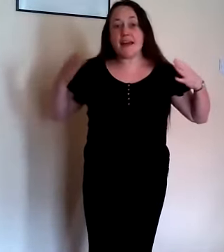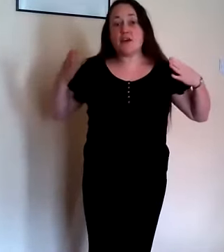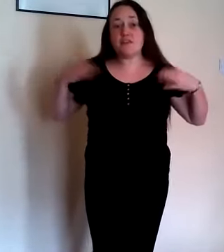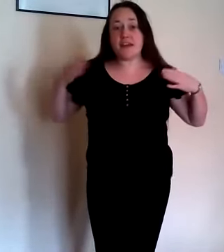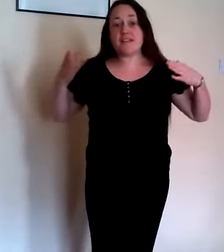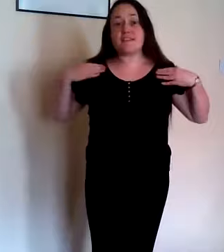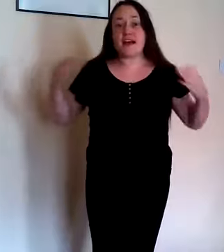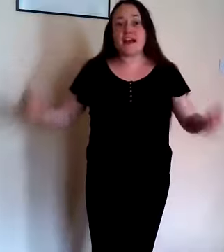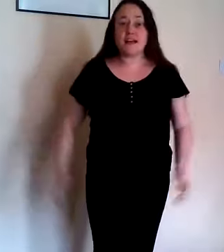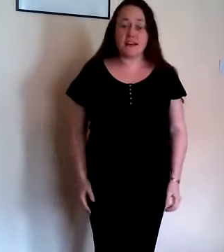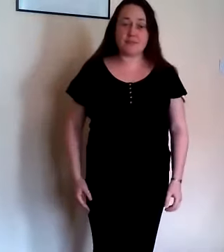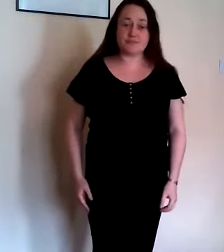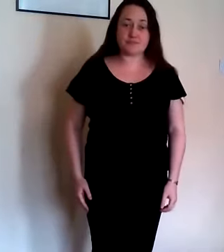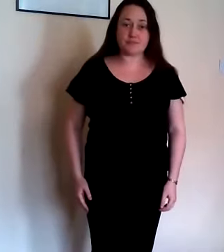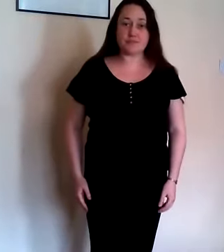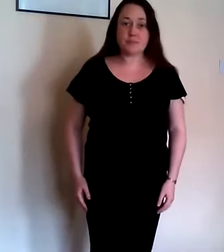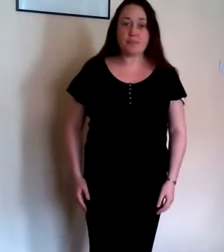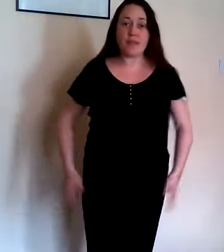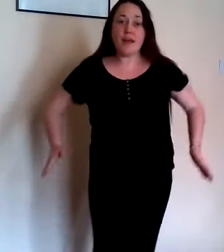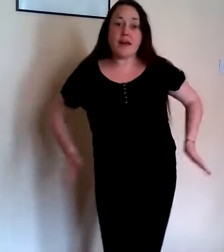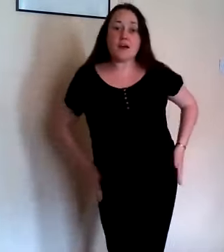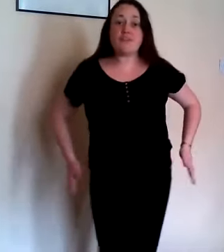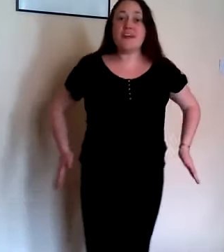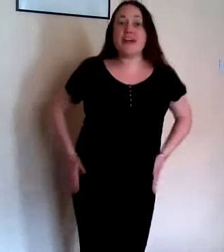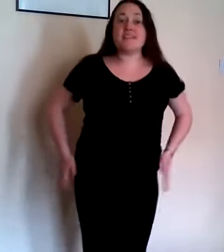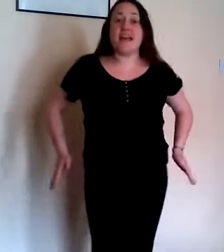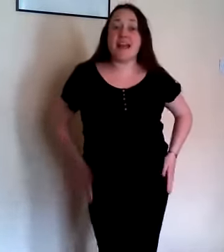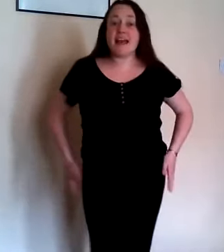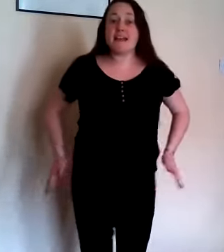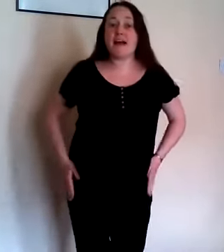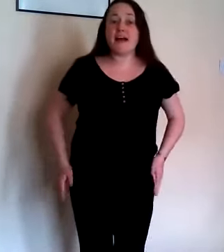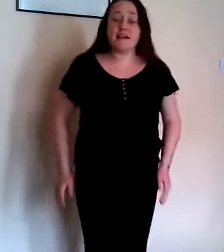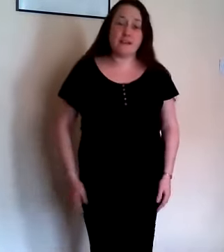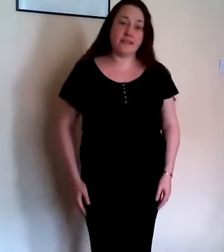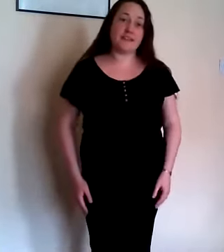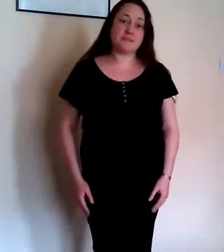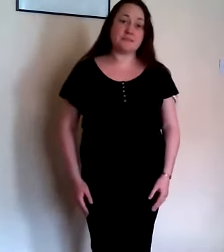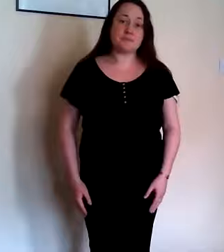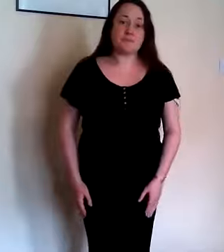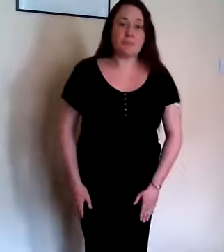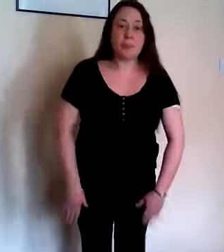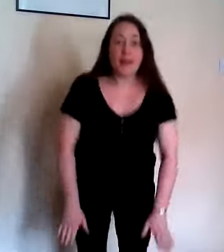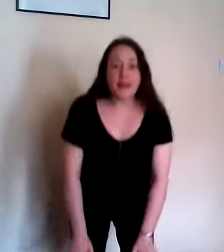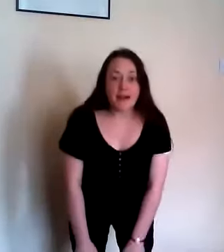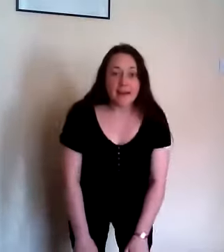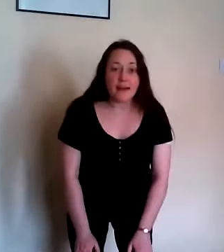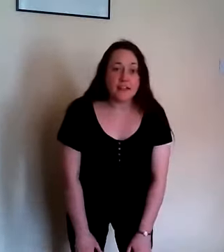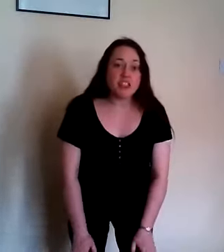Kaikai kufisa, kufisa langa, kakashi